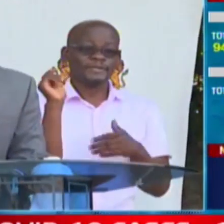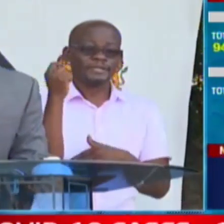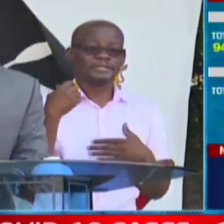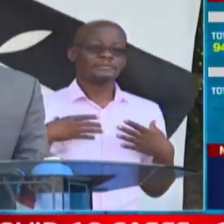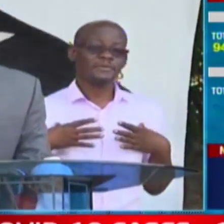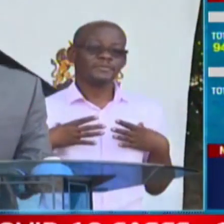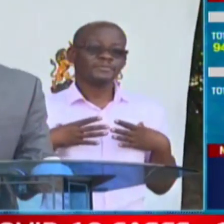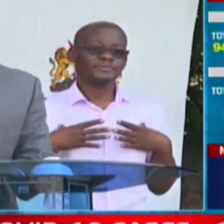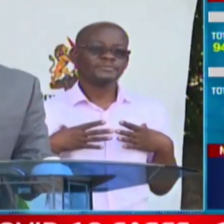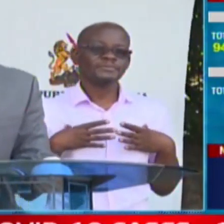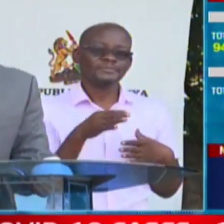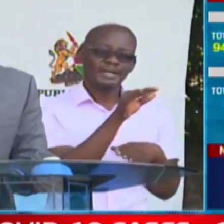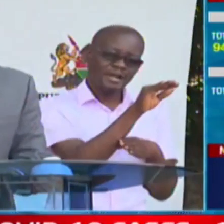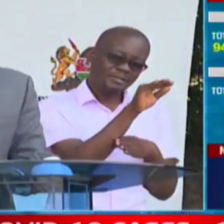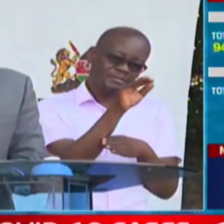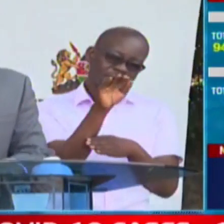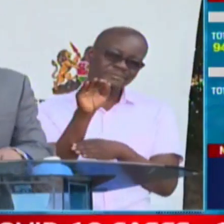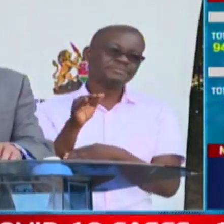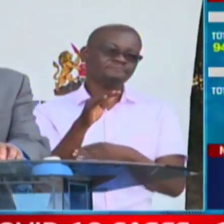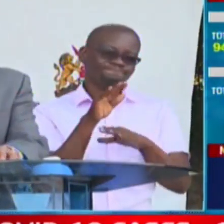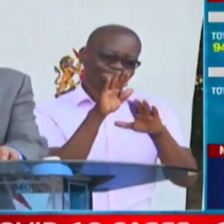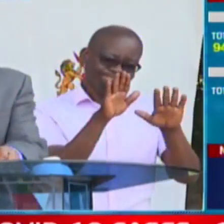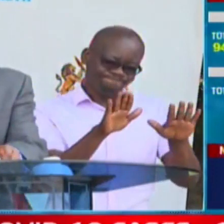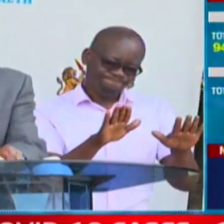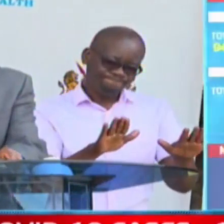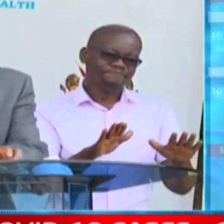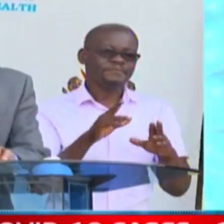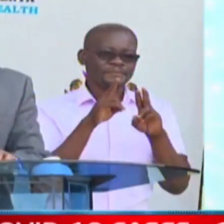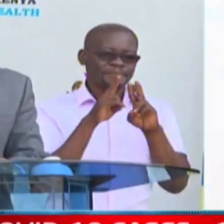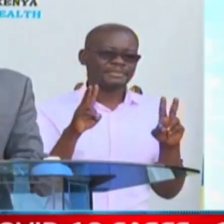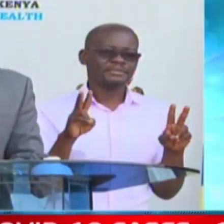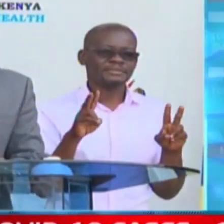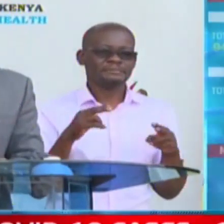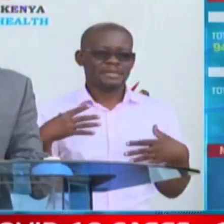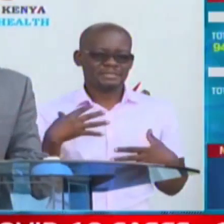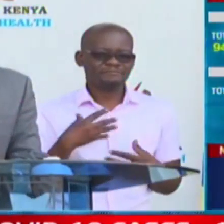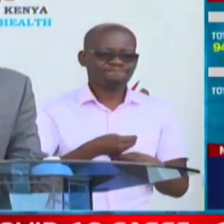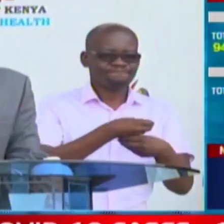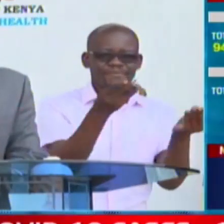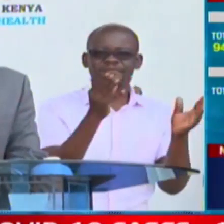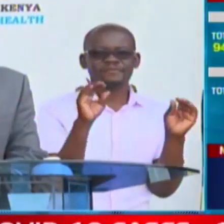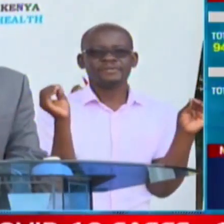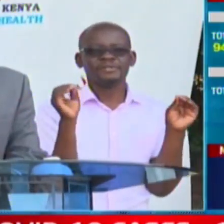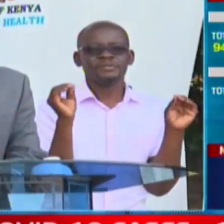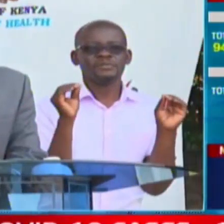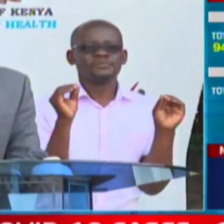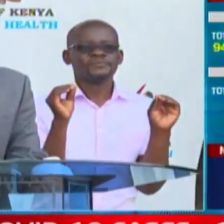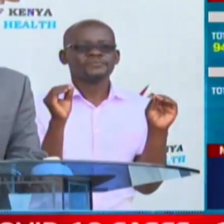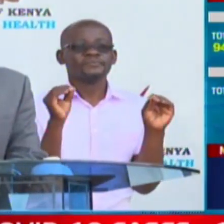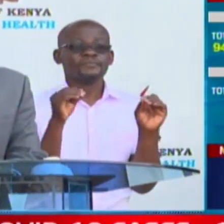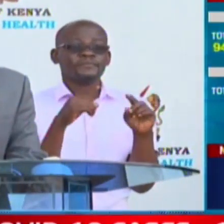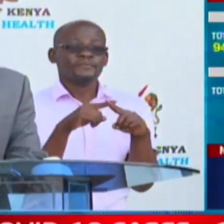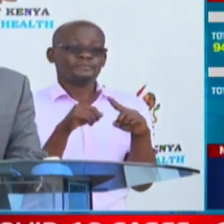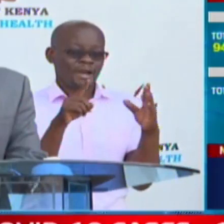I seek that you remain calm. I do not wish to scare you. But with the figures